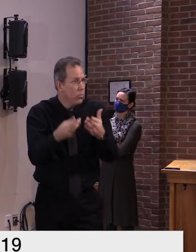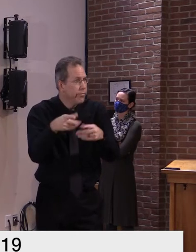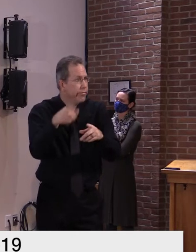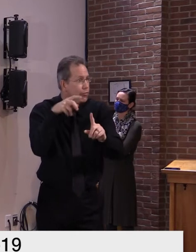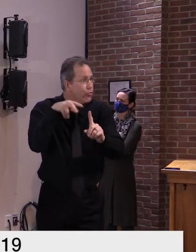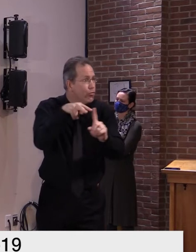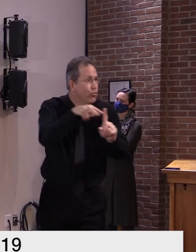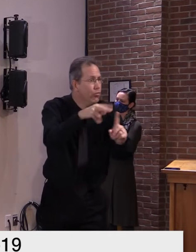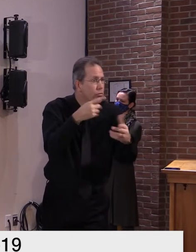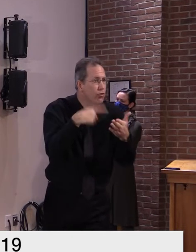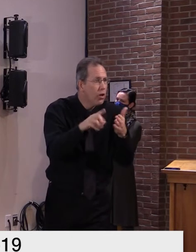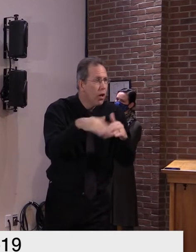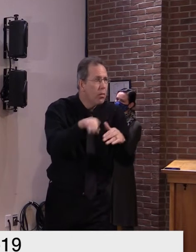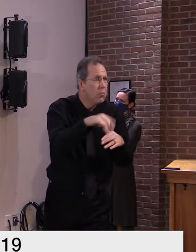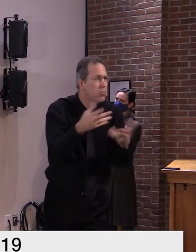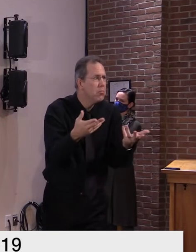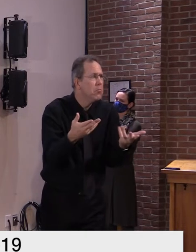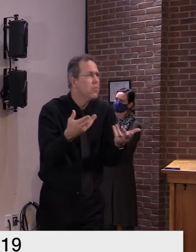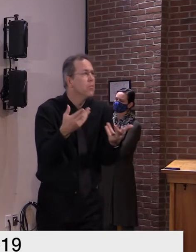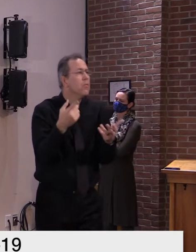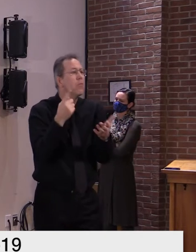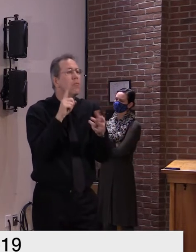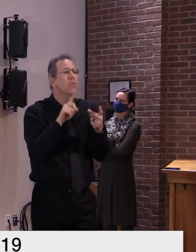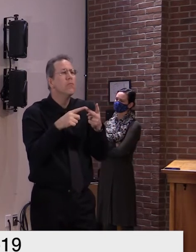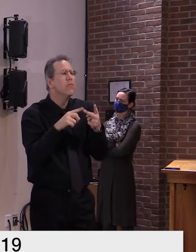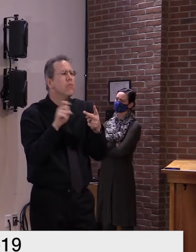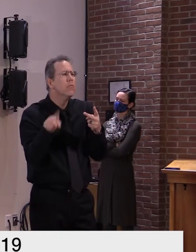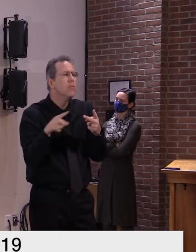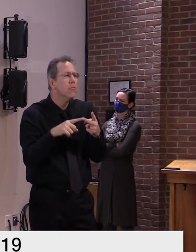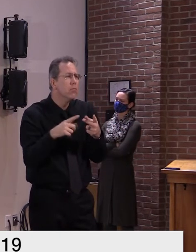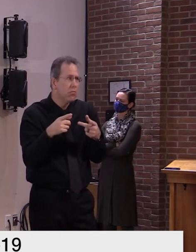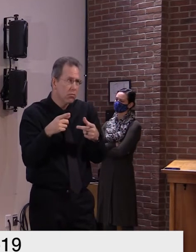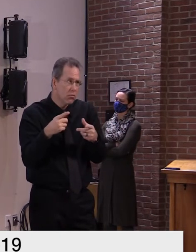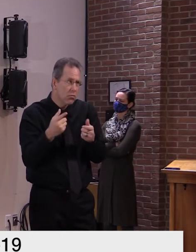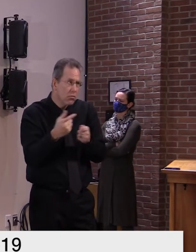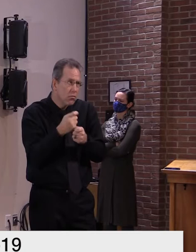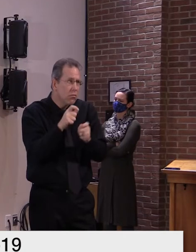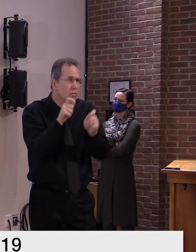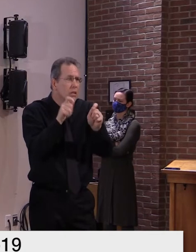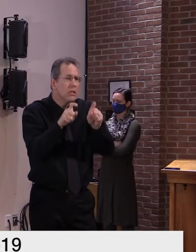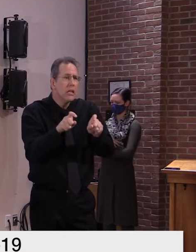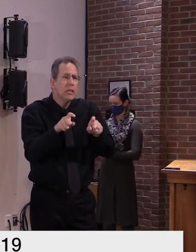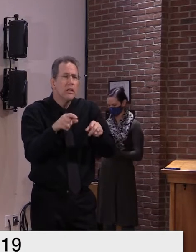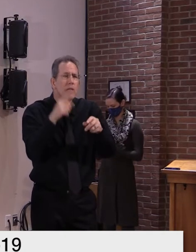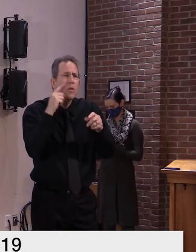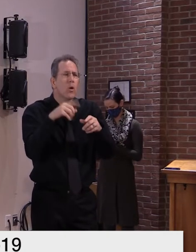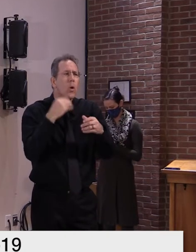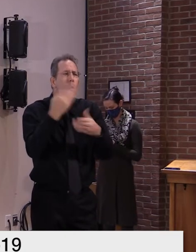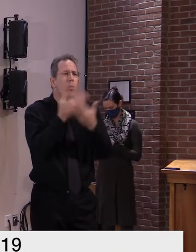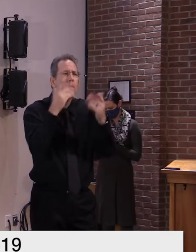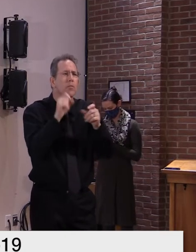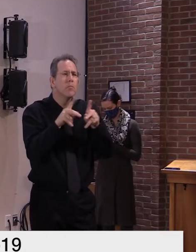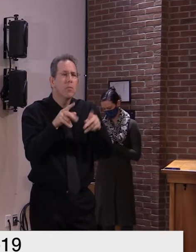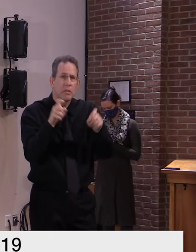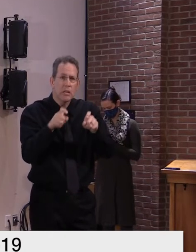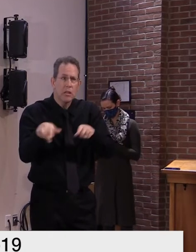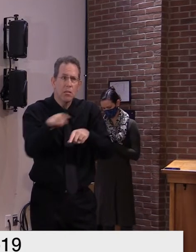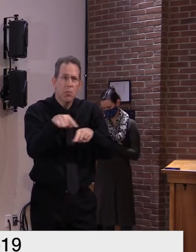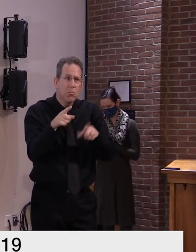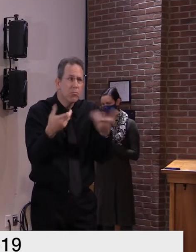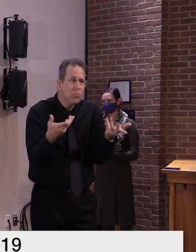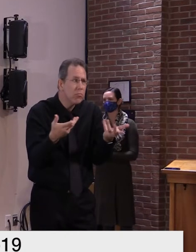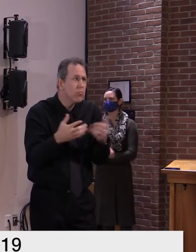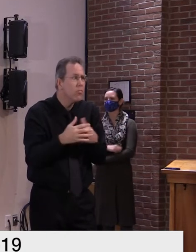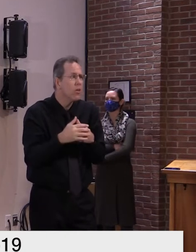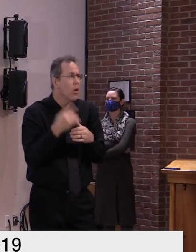initiatives physically targeted to that population do you have any information about how many people who are homeless have been tested